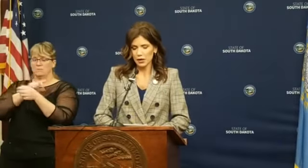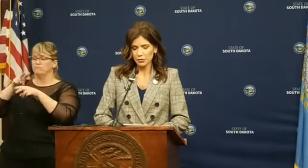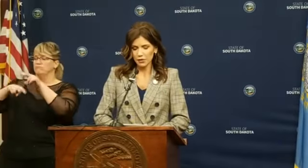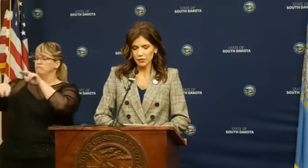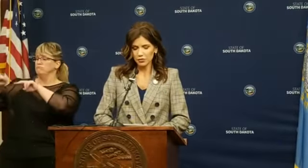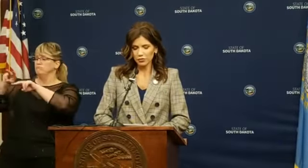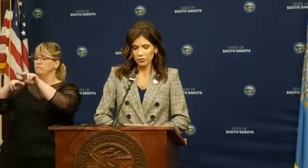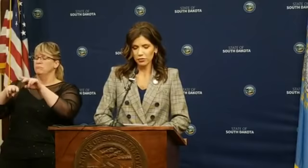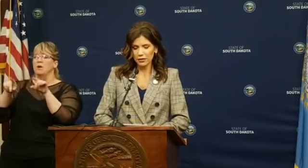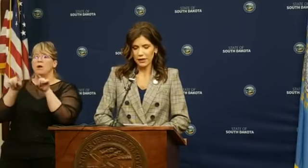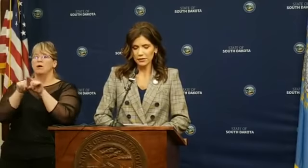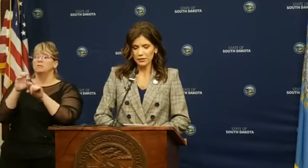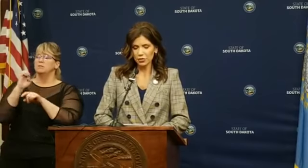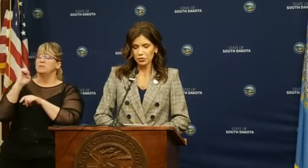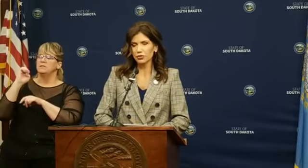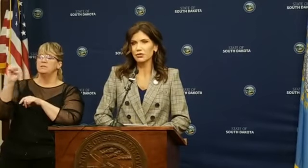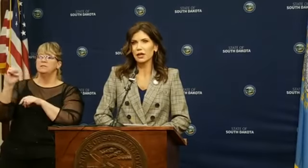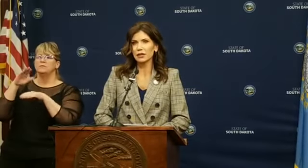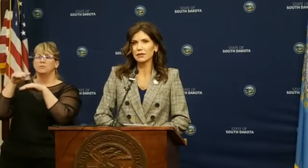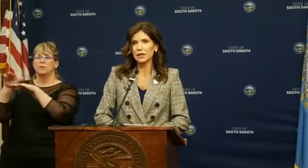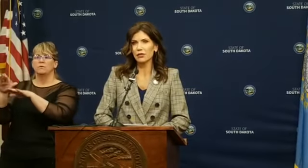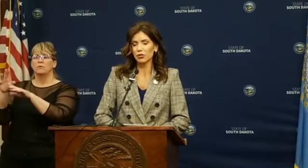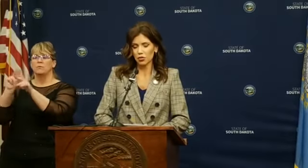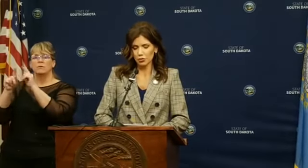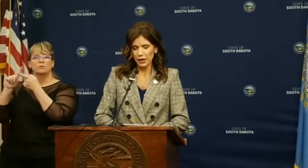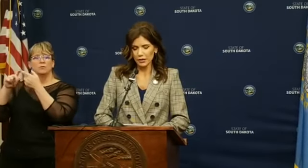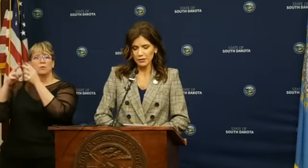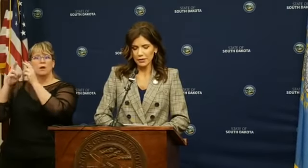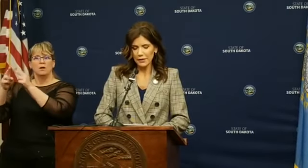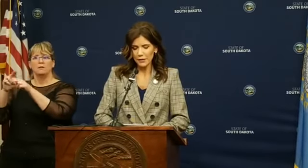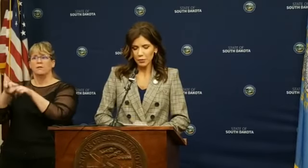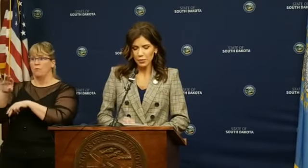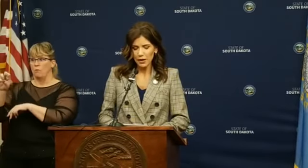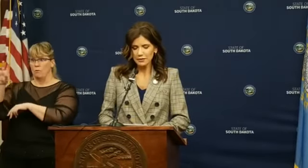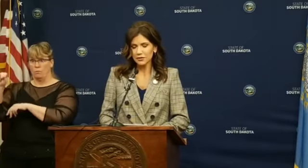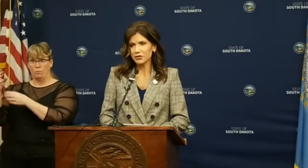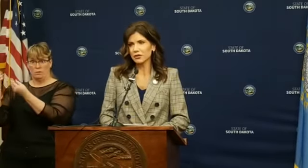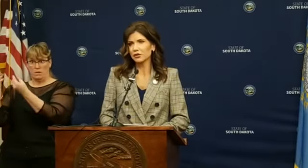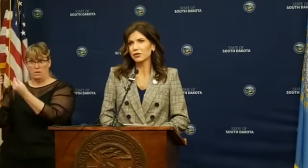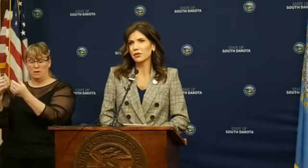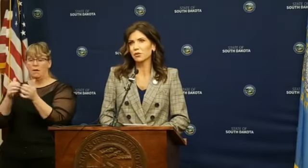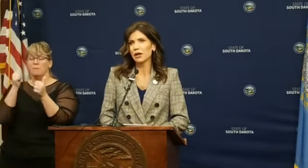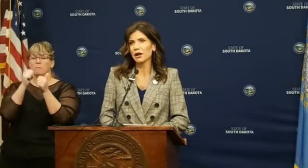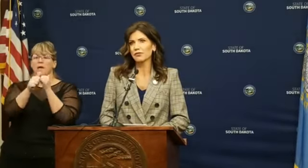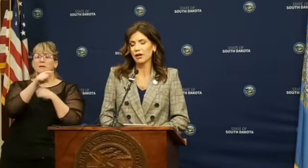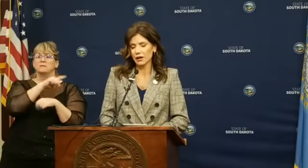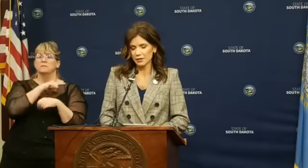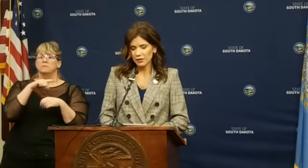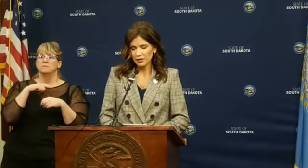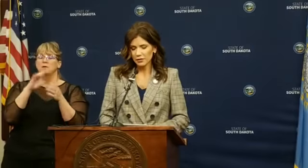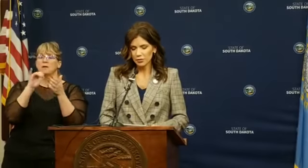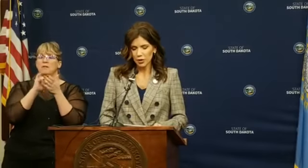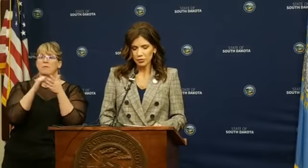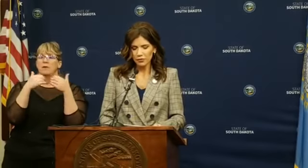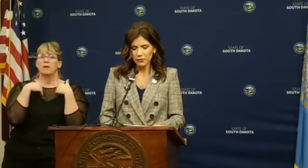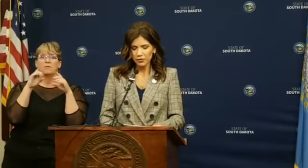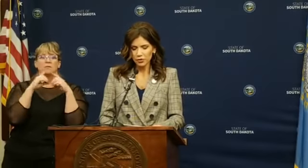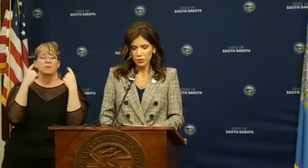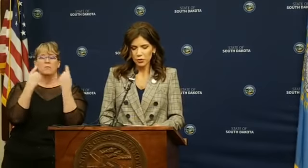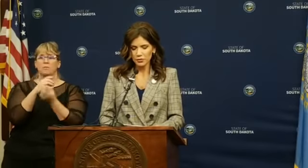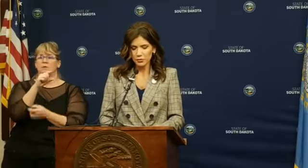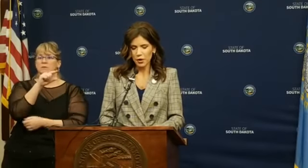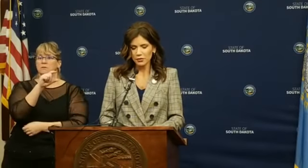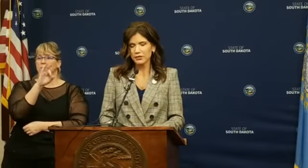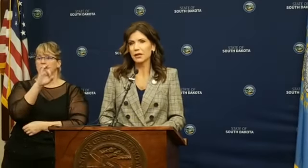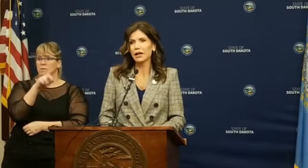opened up East River land owners to hunting on their own land, and we passed legislation that would codify the Department of Game,